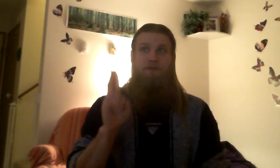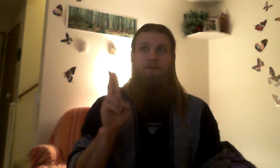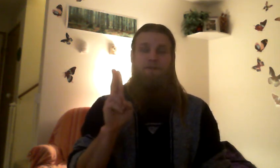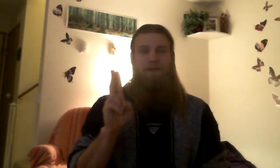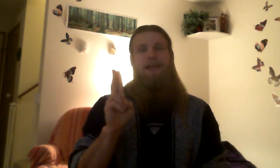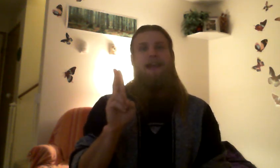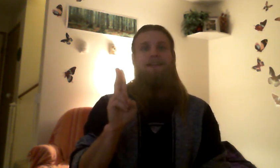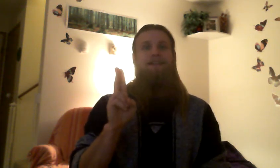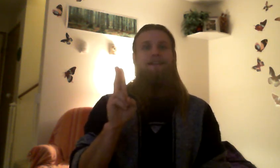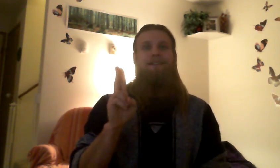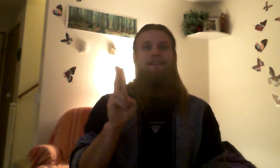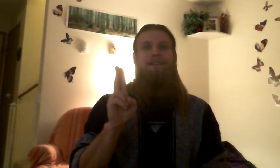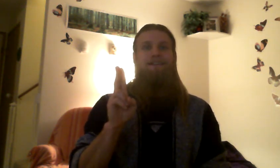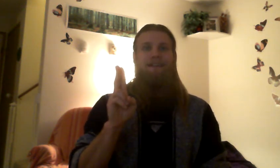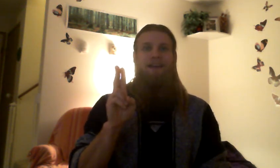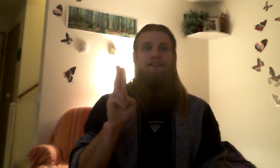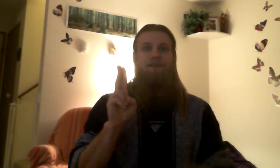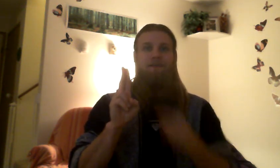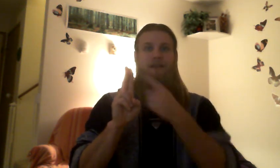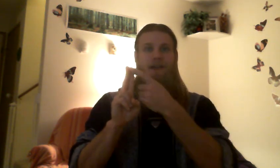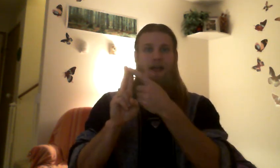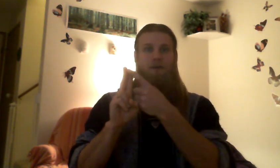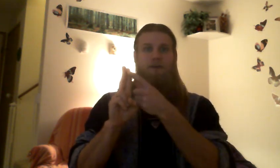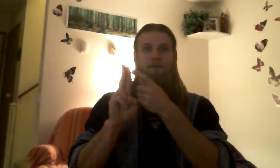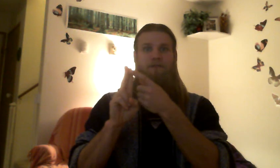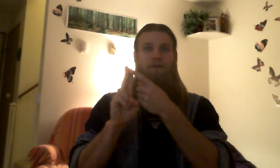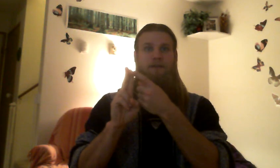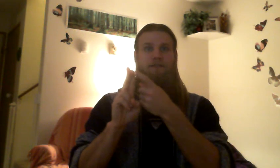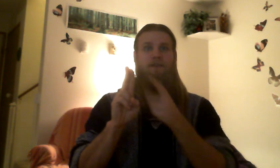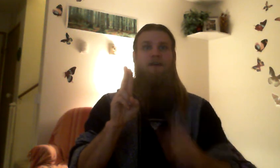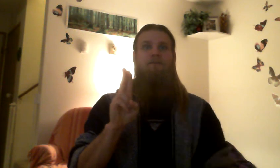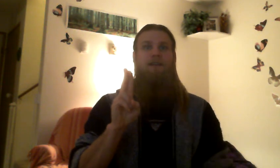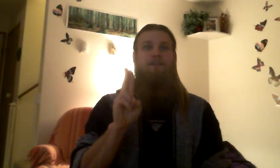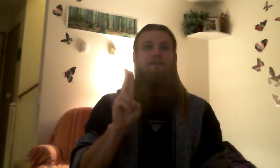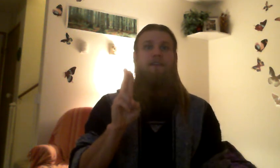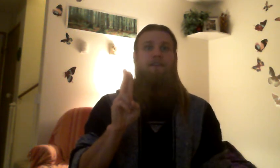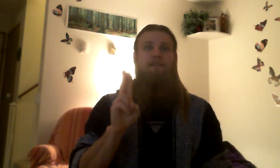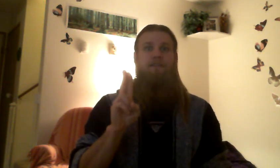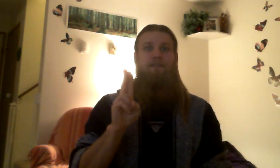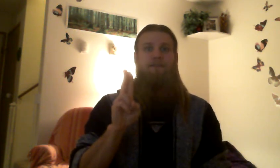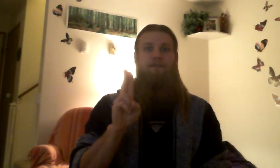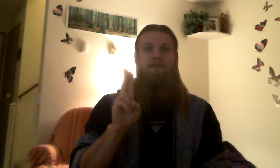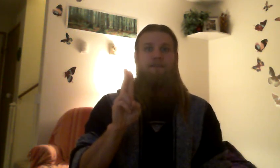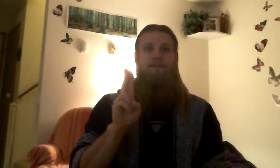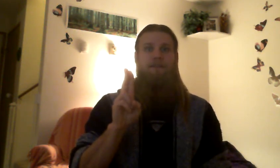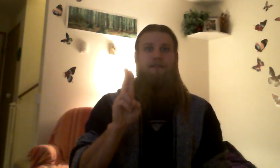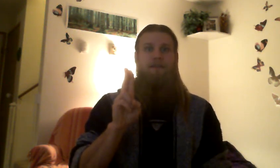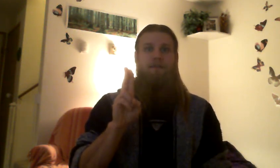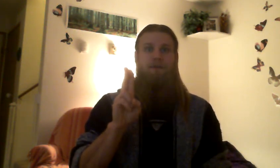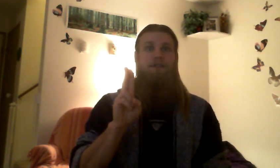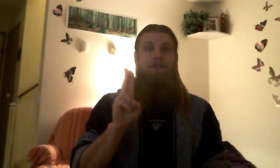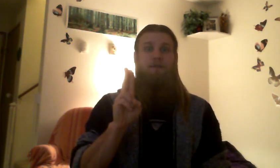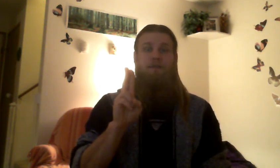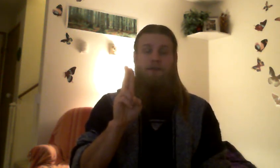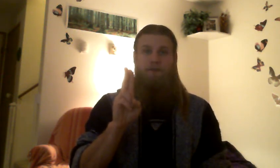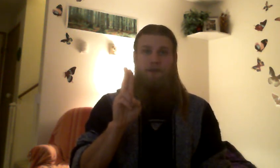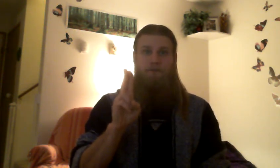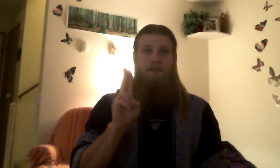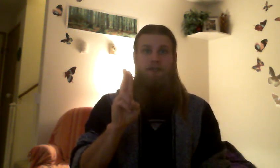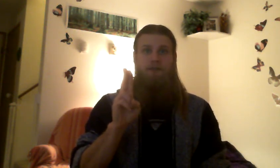my hand. Okay, so I want you to focus on my two fingers. Focus your vision